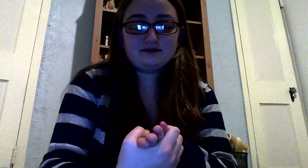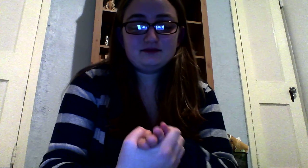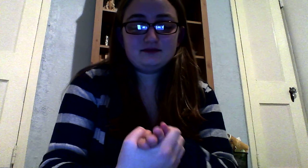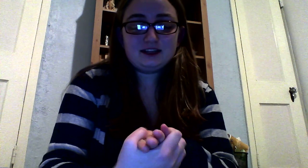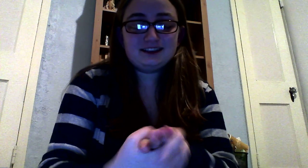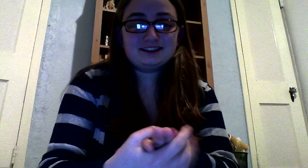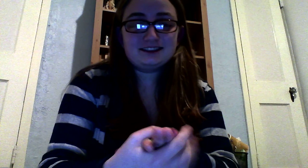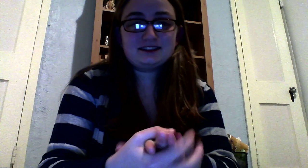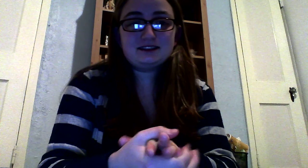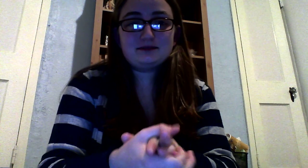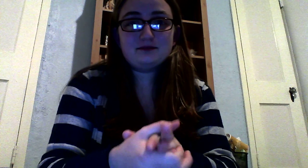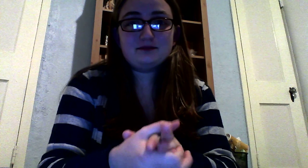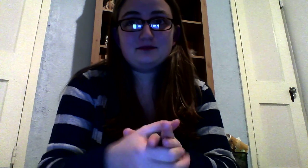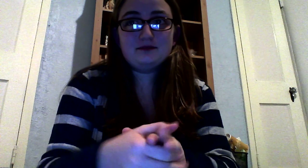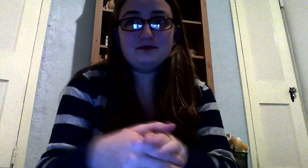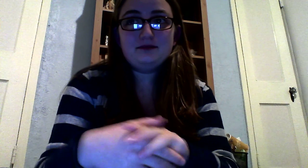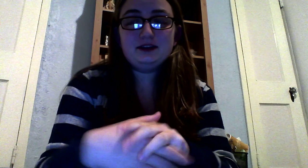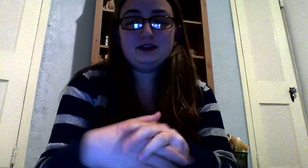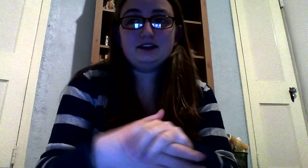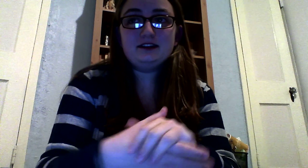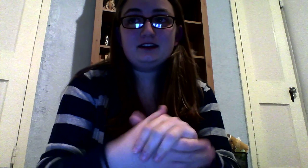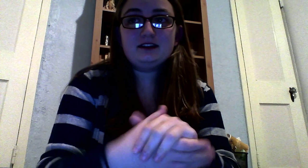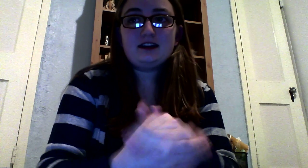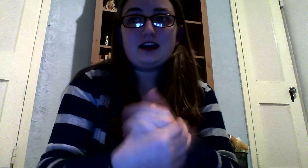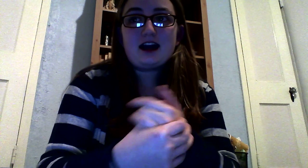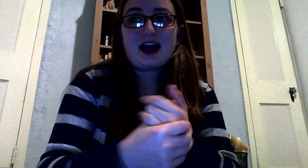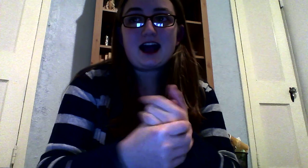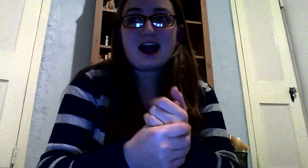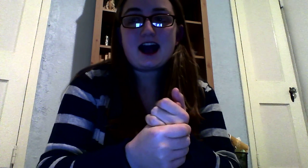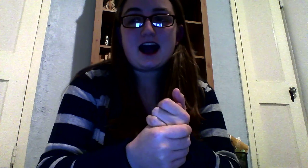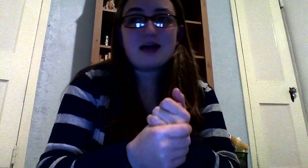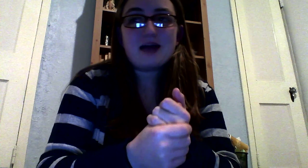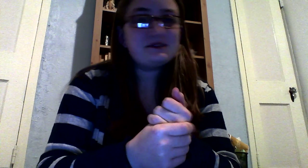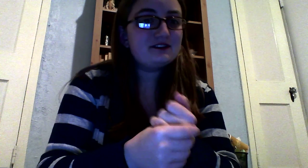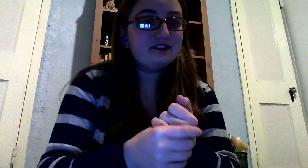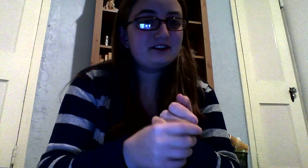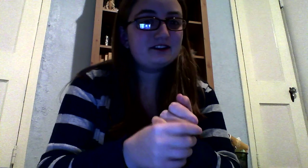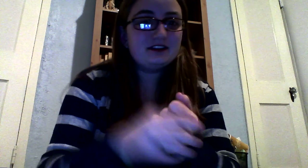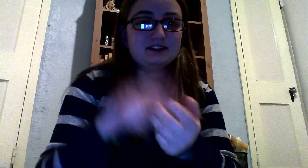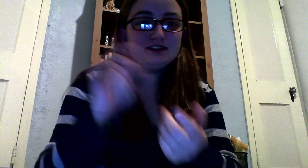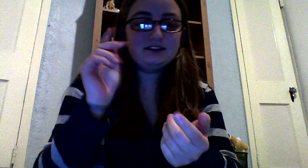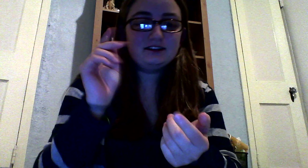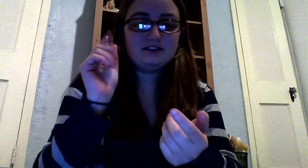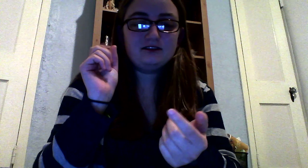Yeah, it's been absolutely crazy, you know,